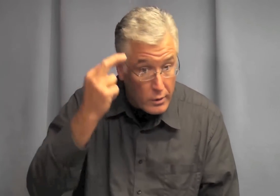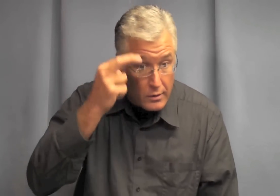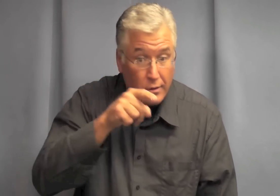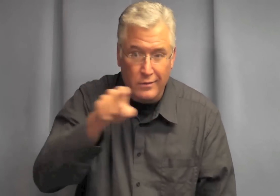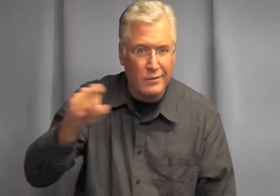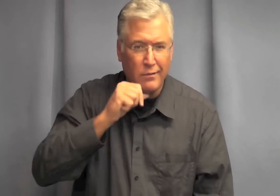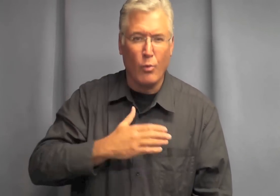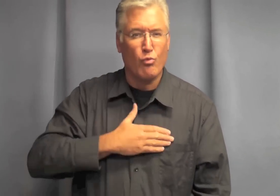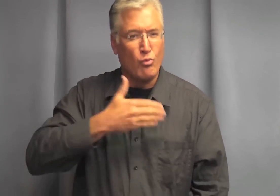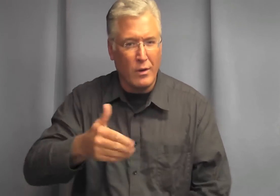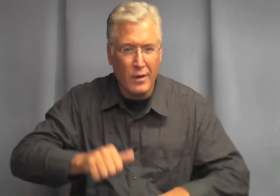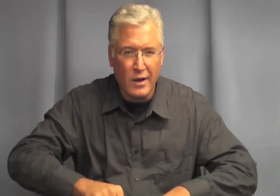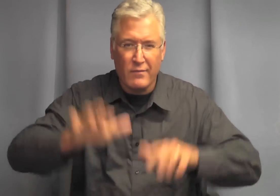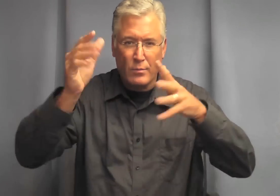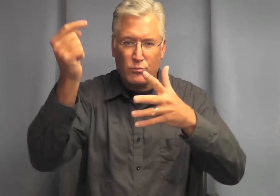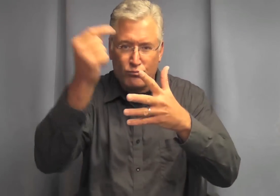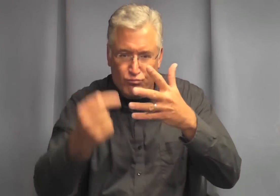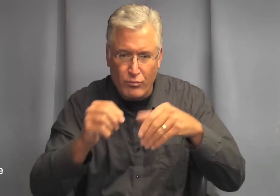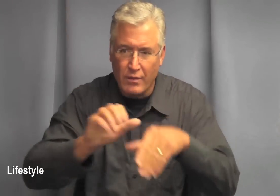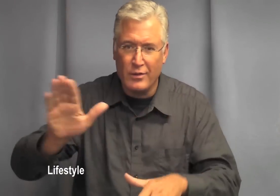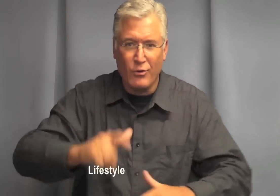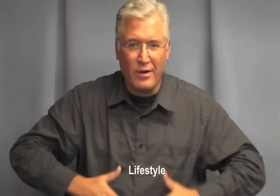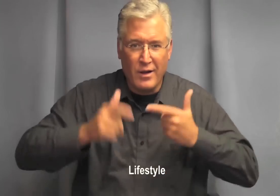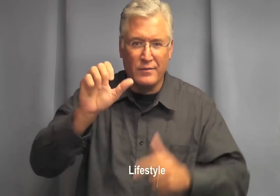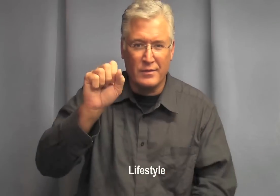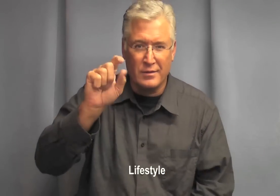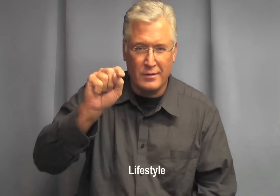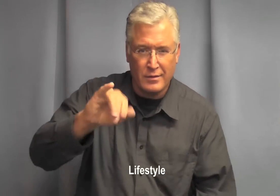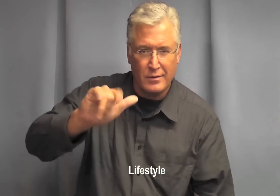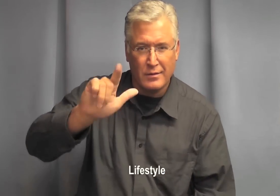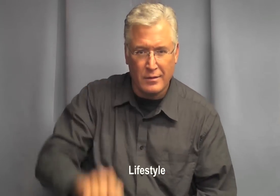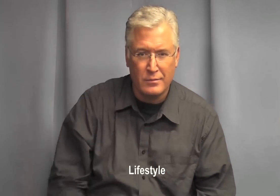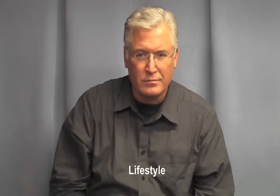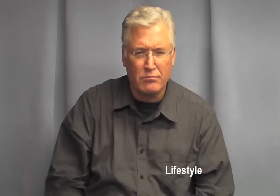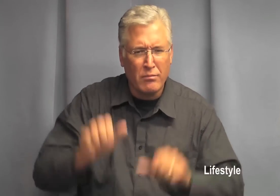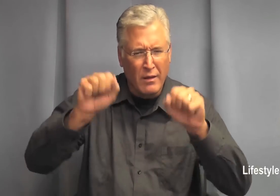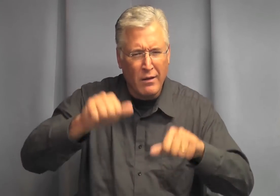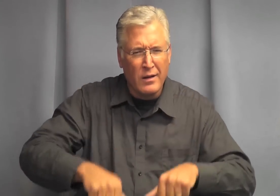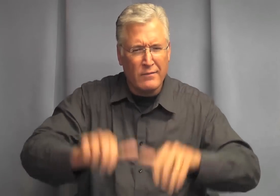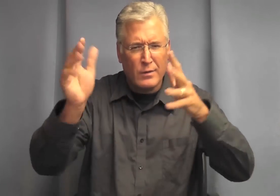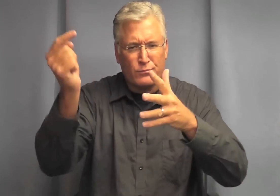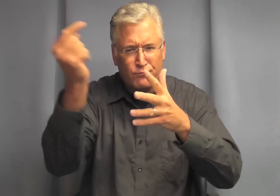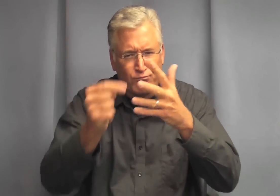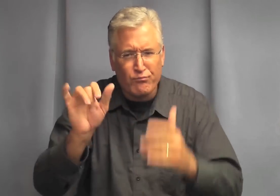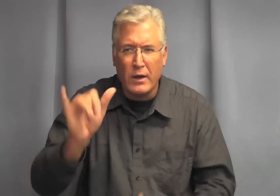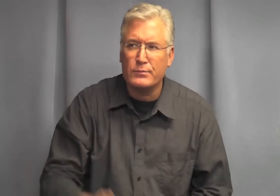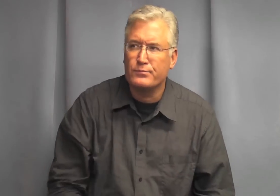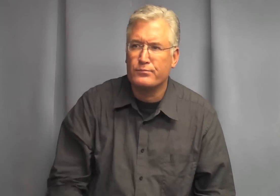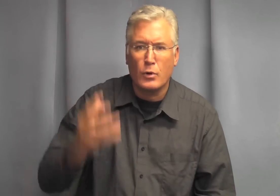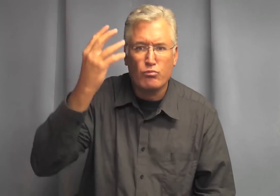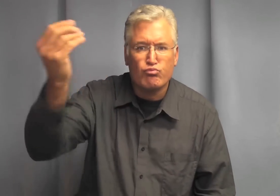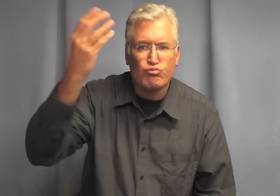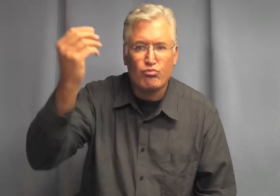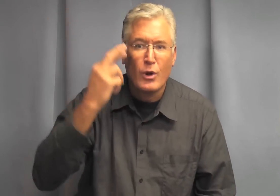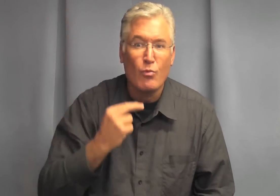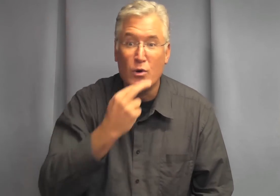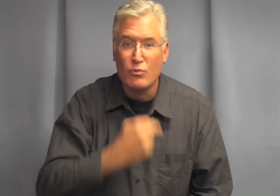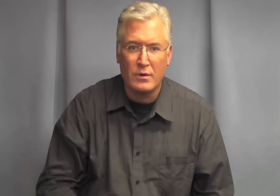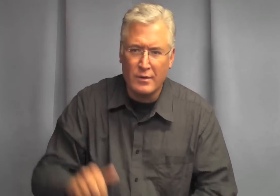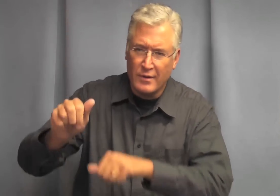no the real reason is because they're not willing to give up certain things in their lifestyle for example it could be